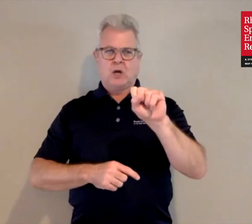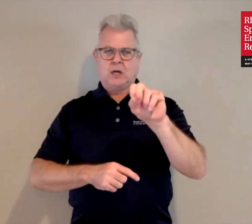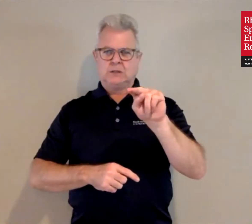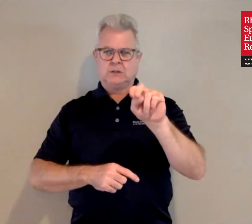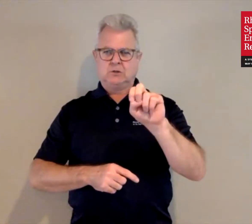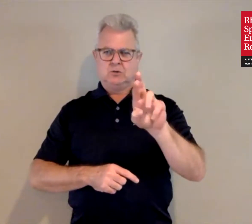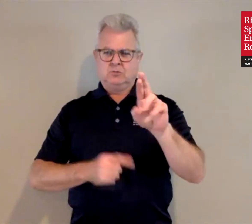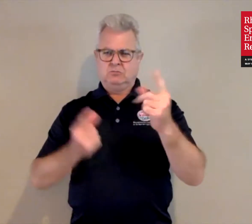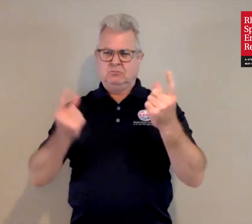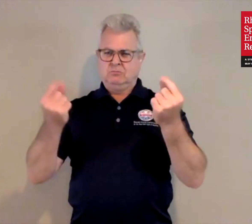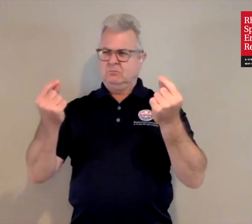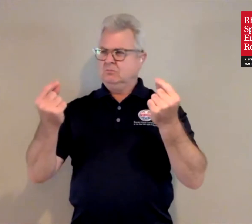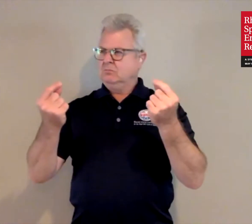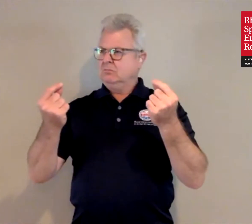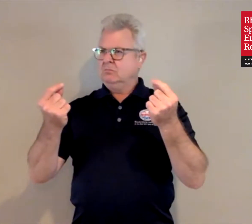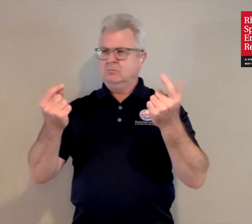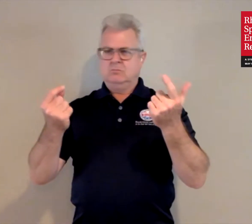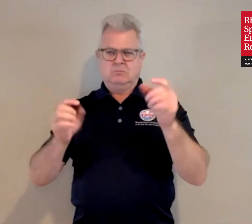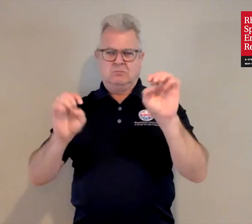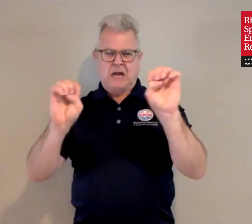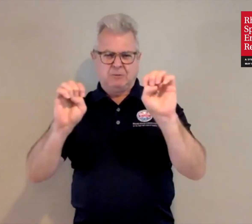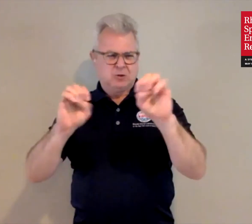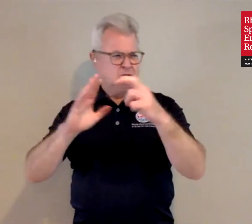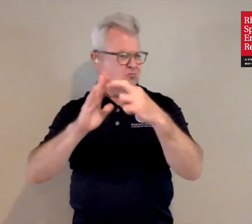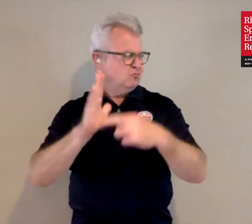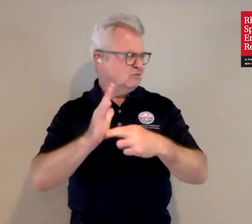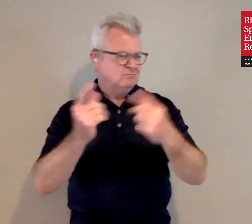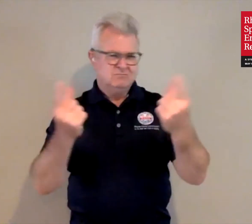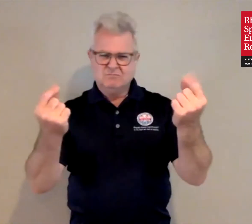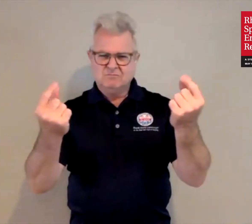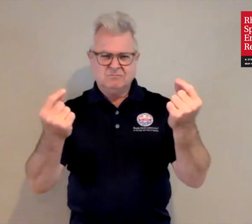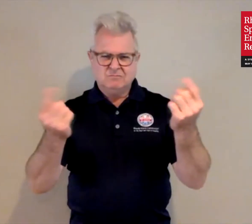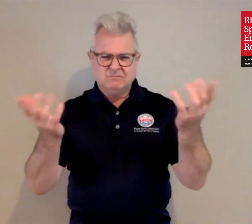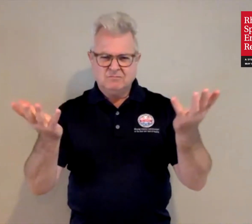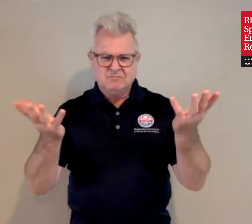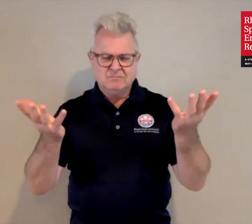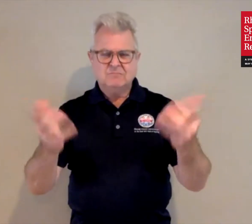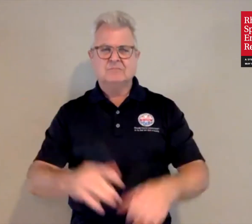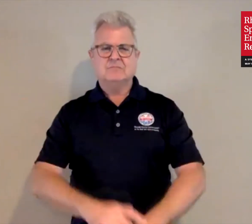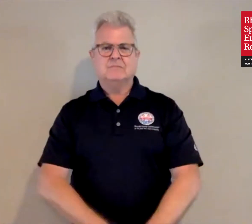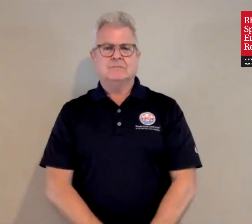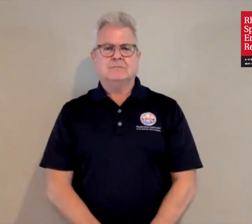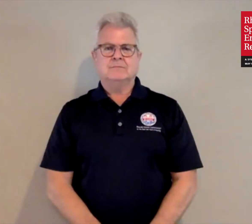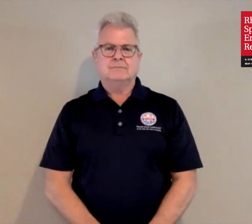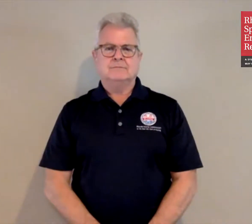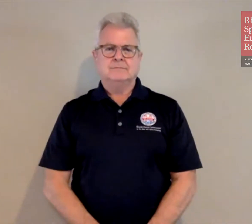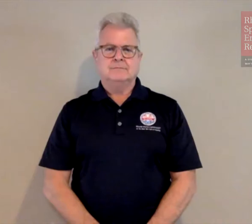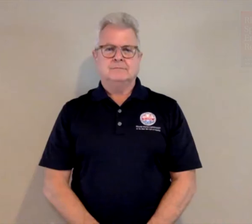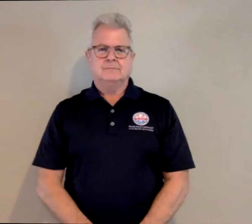Reisner. You might be wondering what is that an emergency registry? I don't know what that's for.